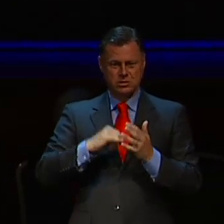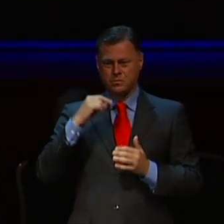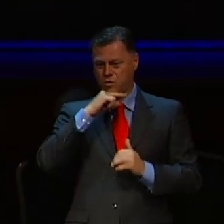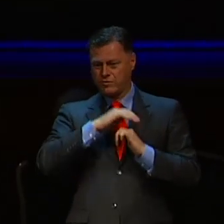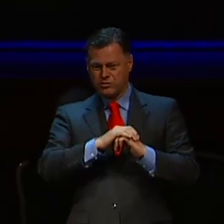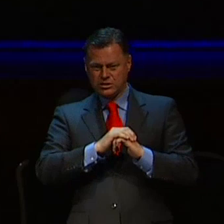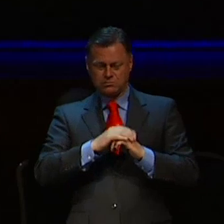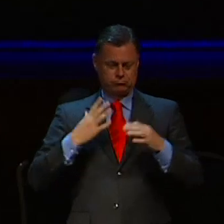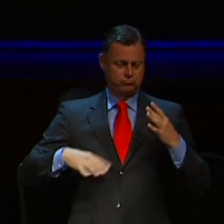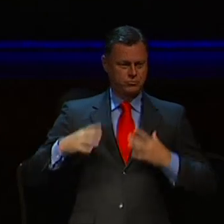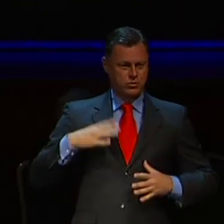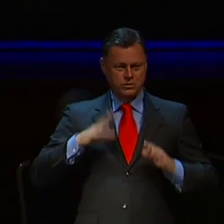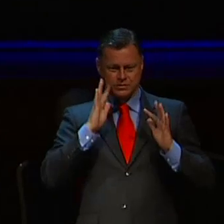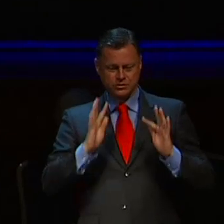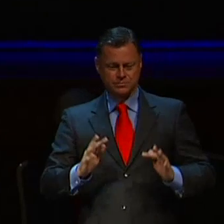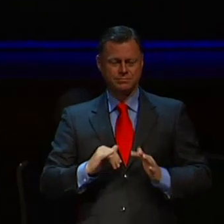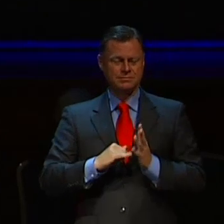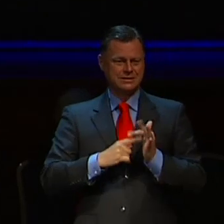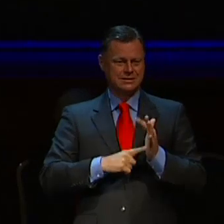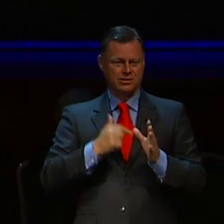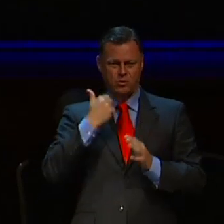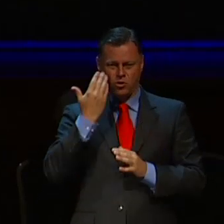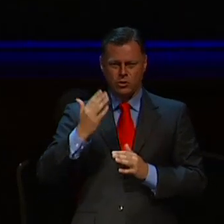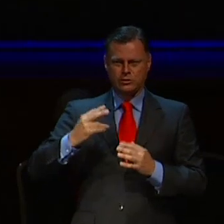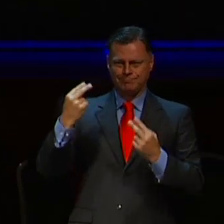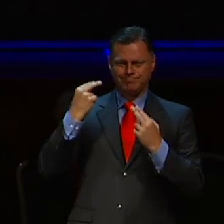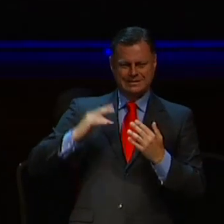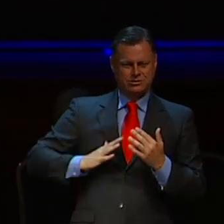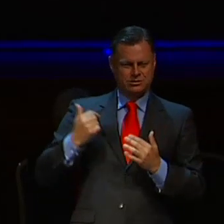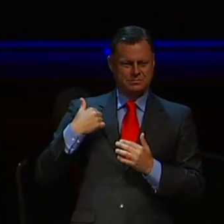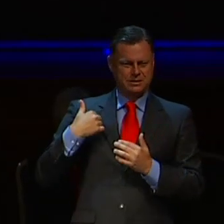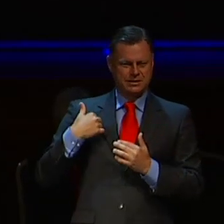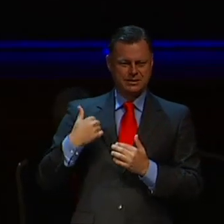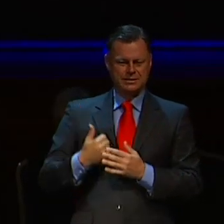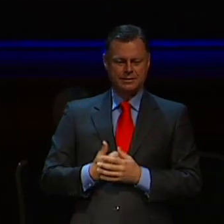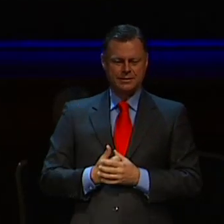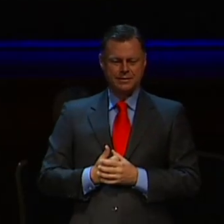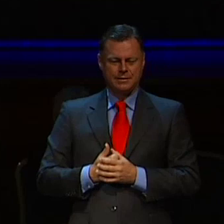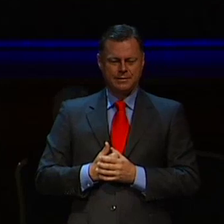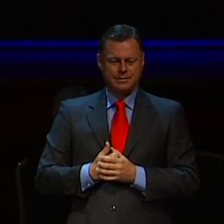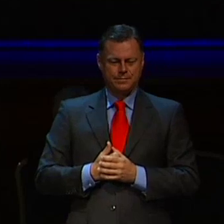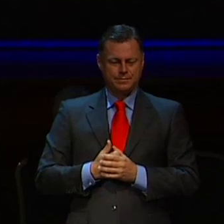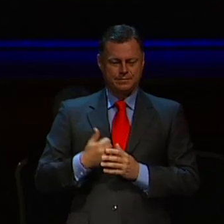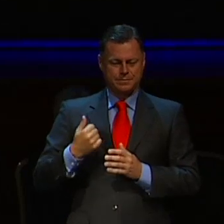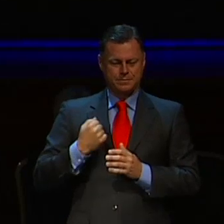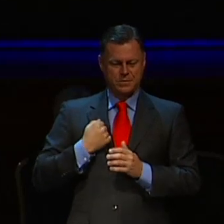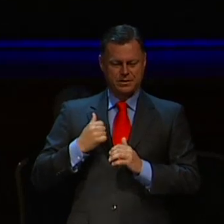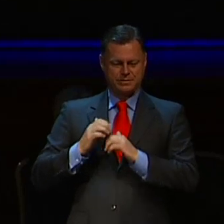fashion. Stella always took an interest in me, and my progress at school and with friends.